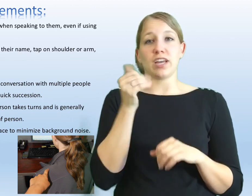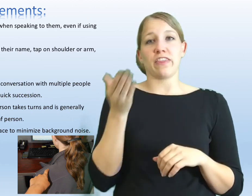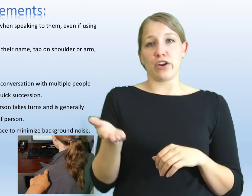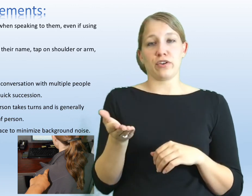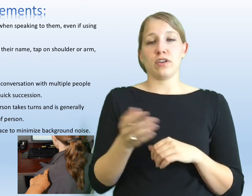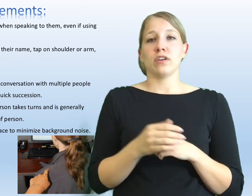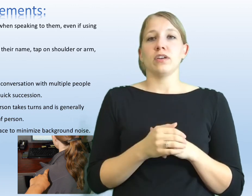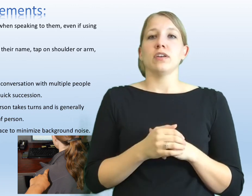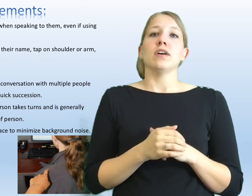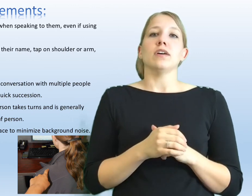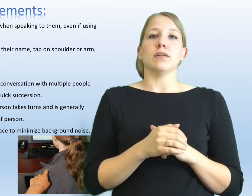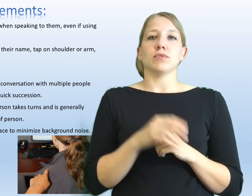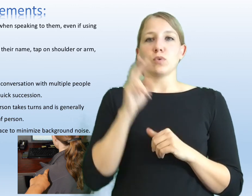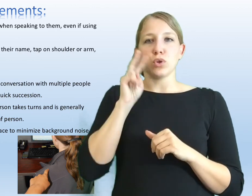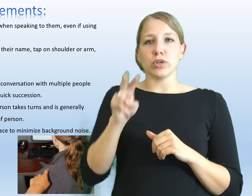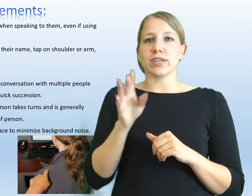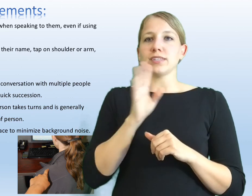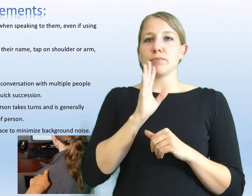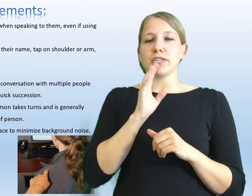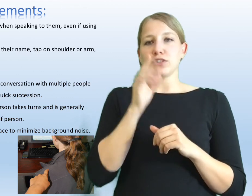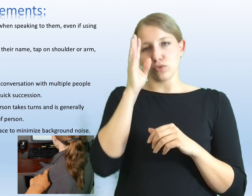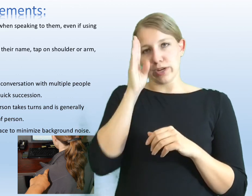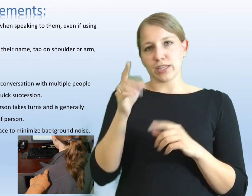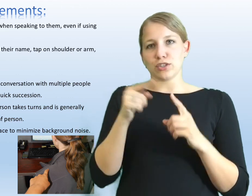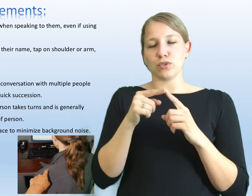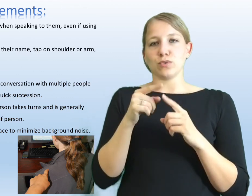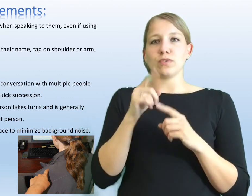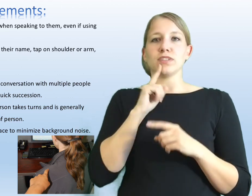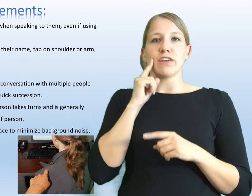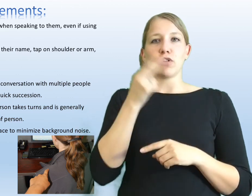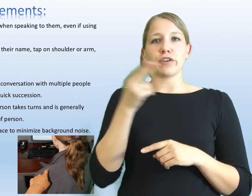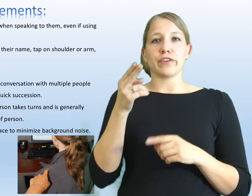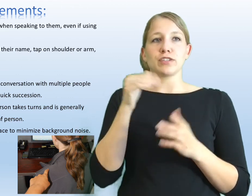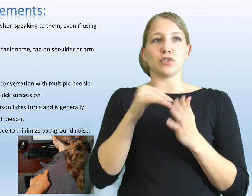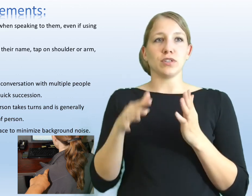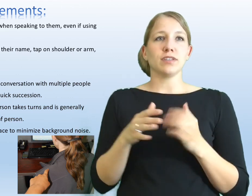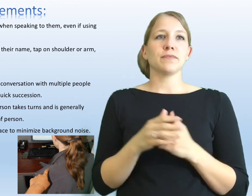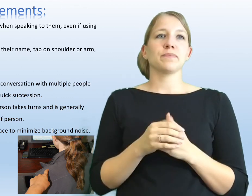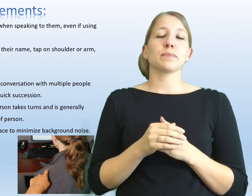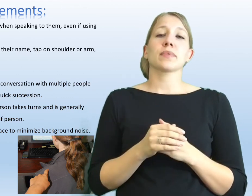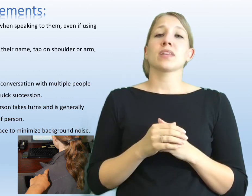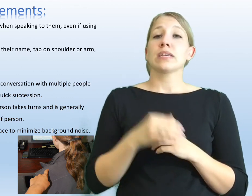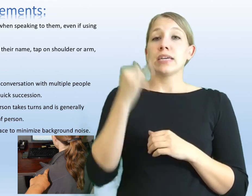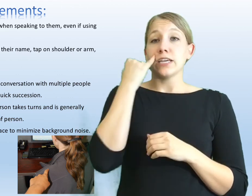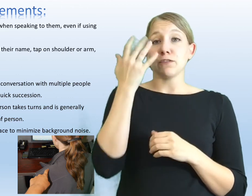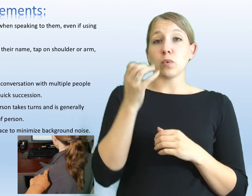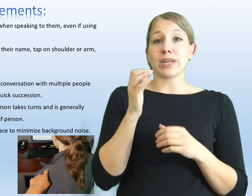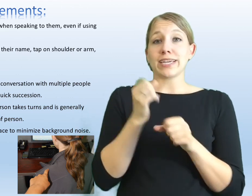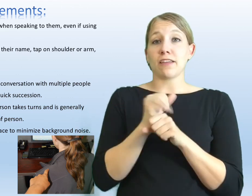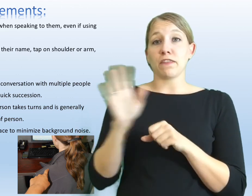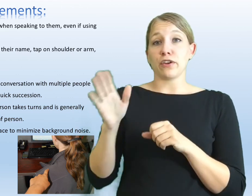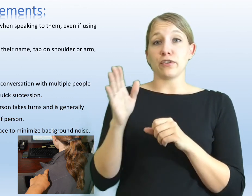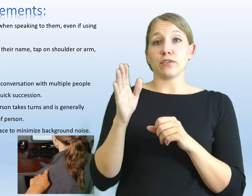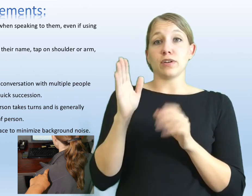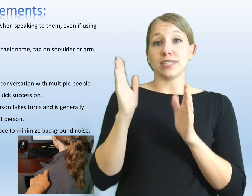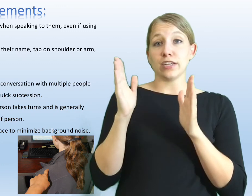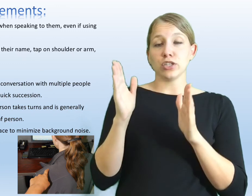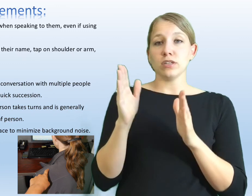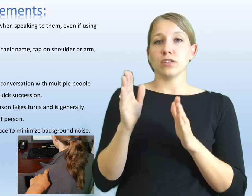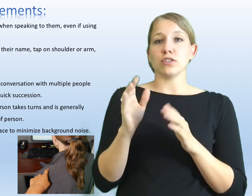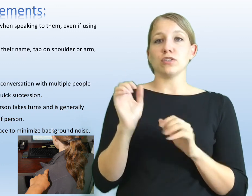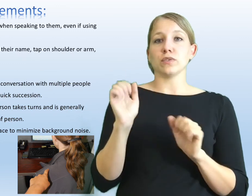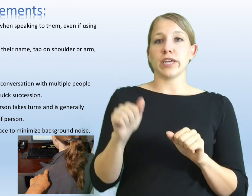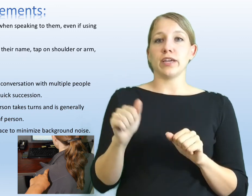interpreter is not there. So look and speak directly to the deaf or hard of hearing student. If you want to get their